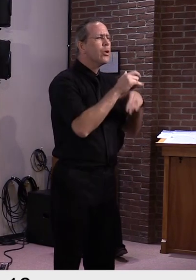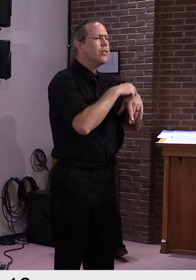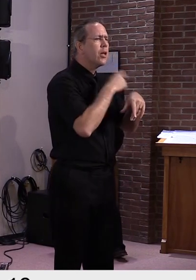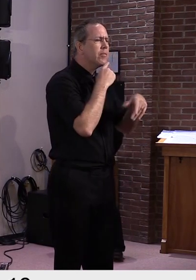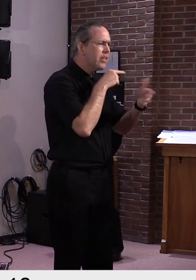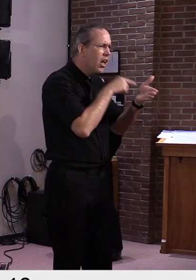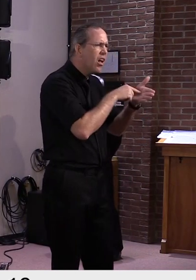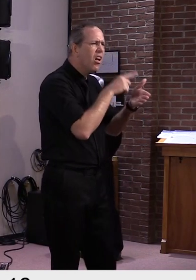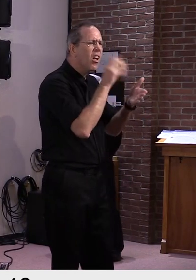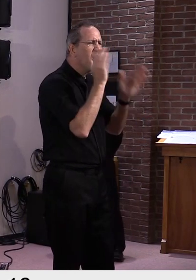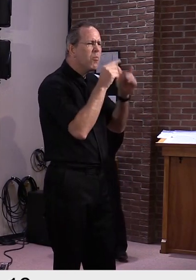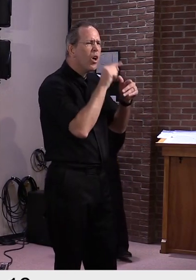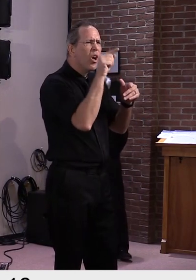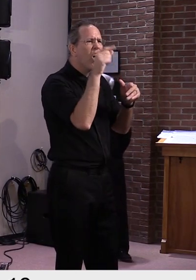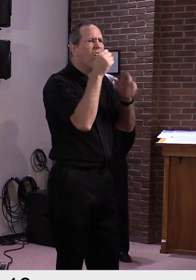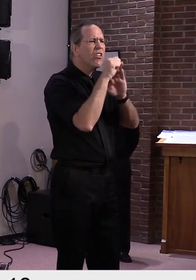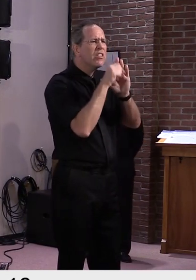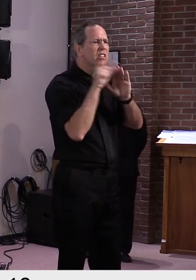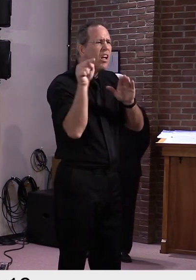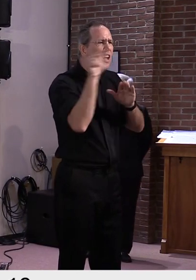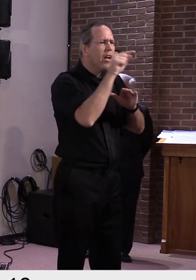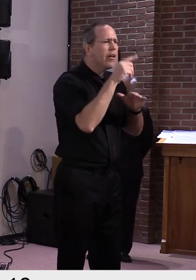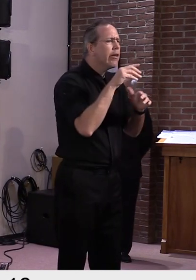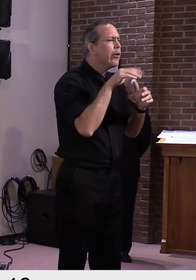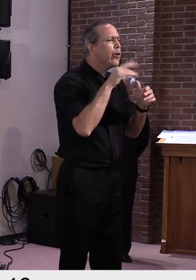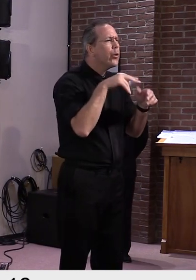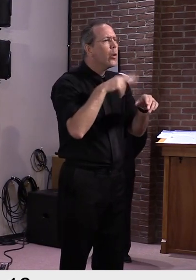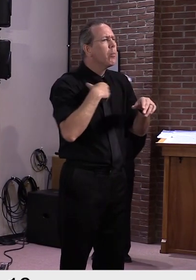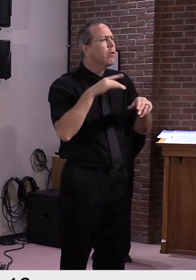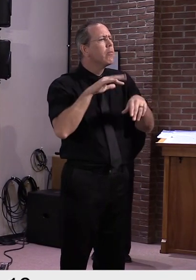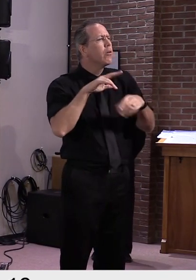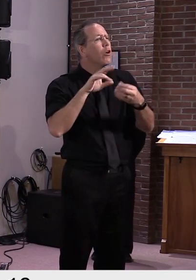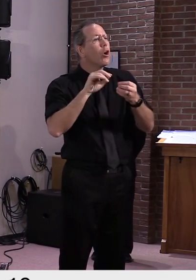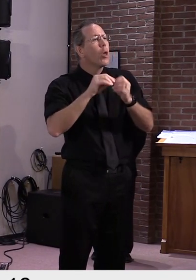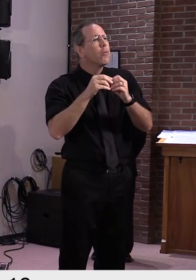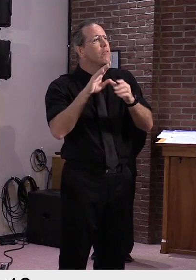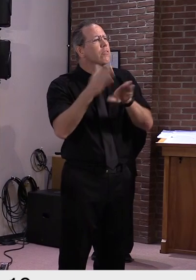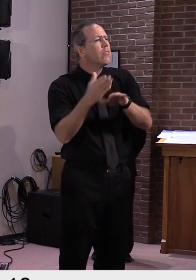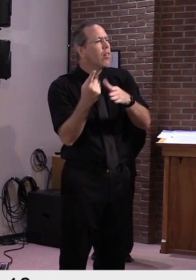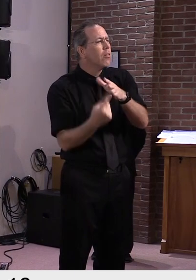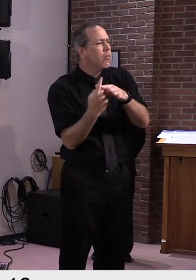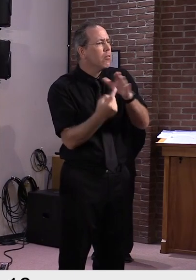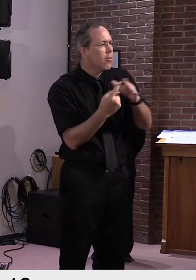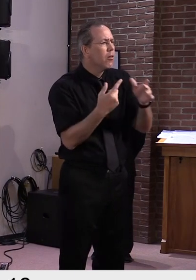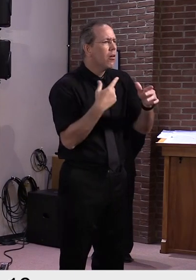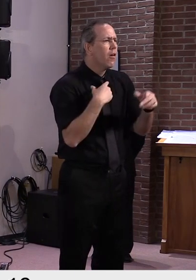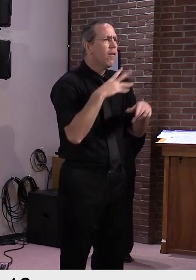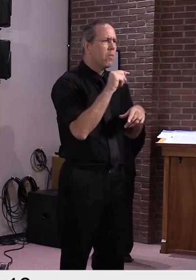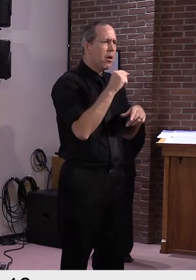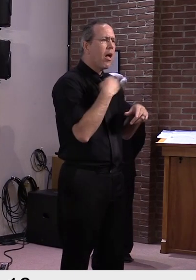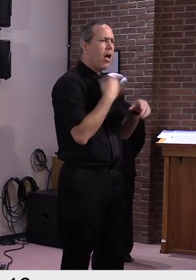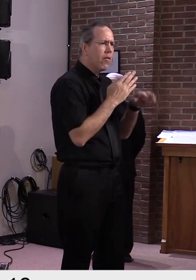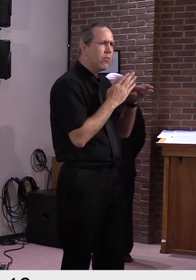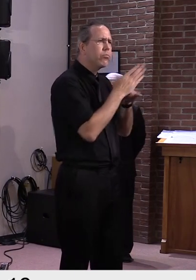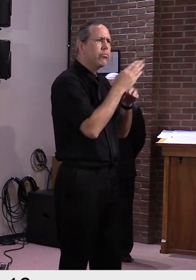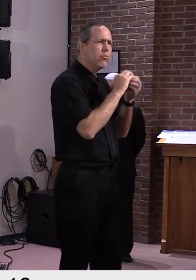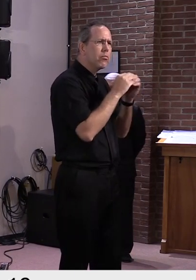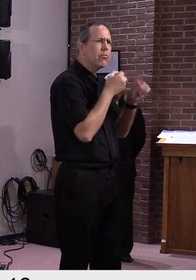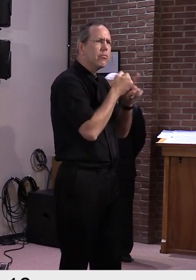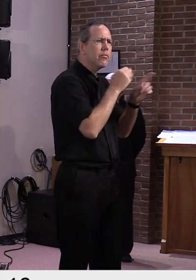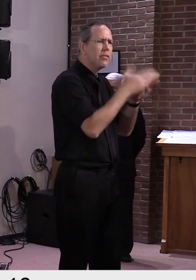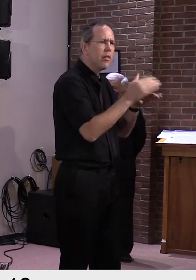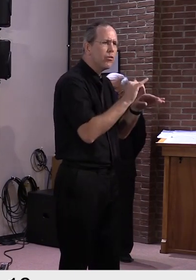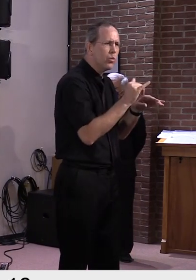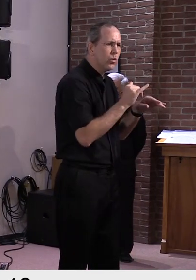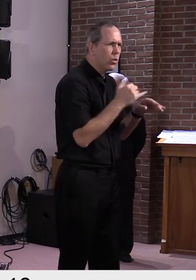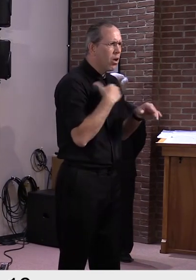Uh, and they're raising the question. Could it be that there are many cases that are undetected? And I, I wanted to